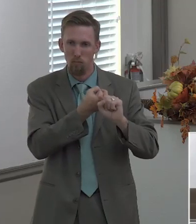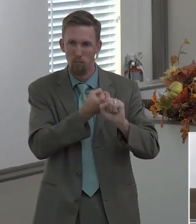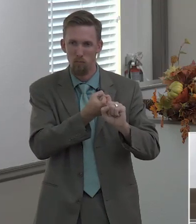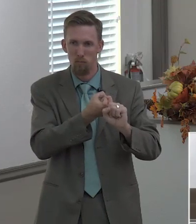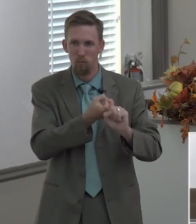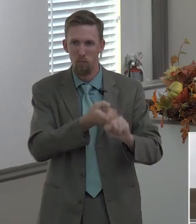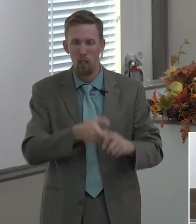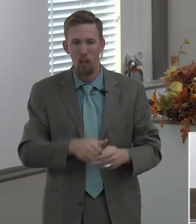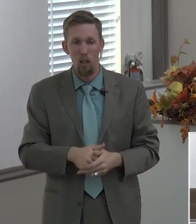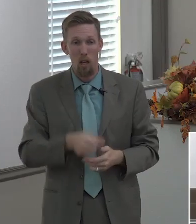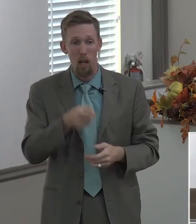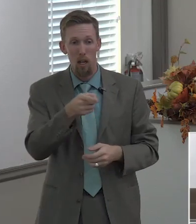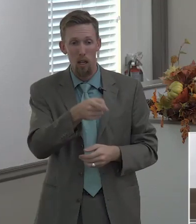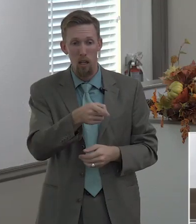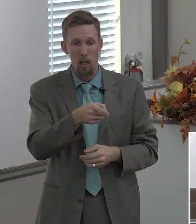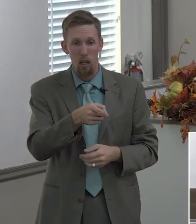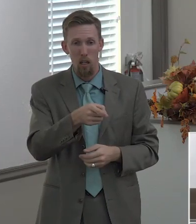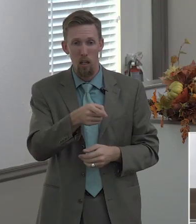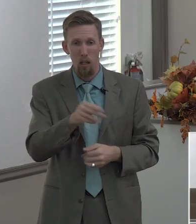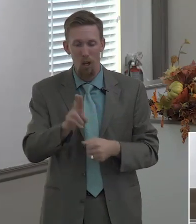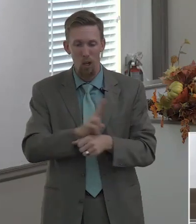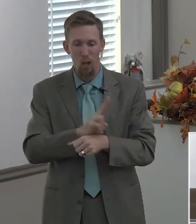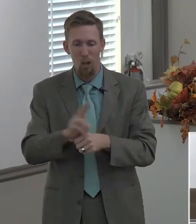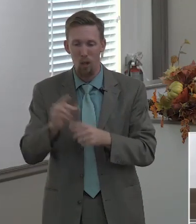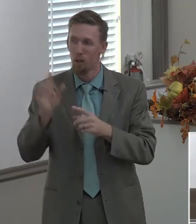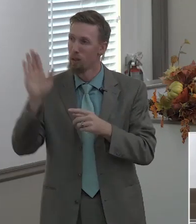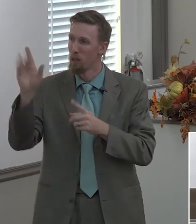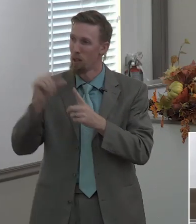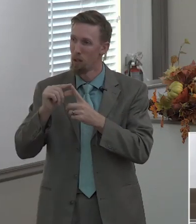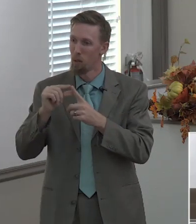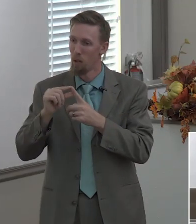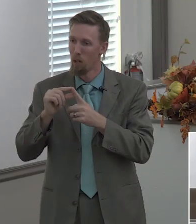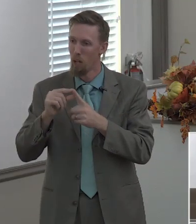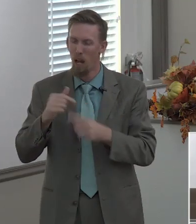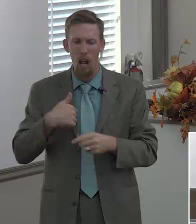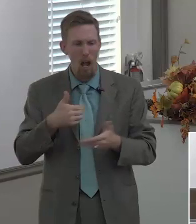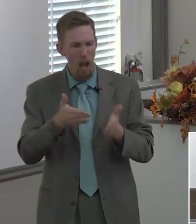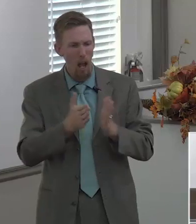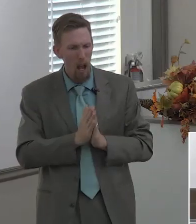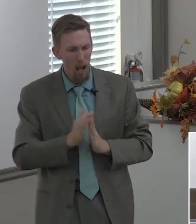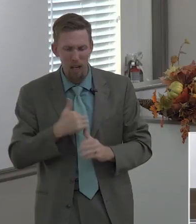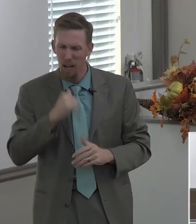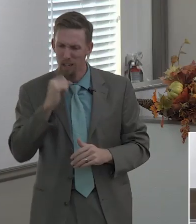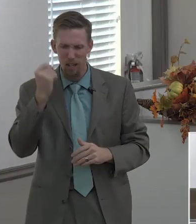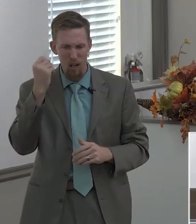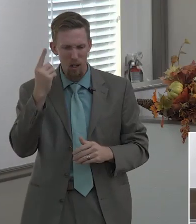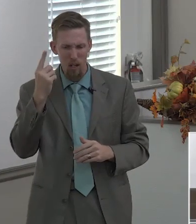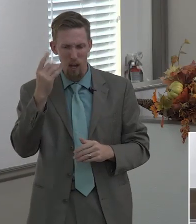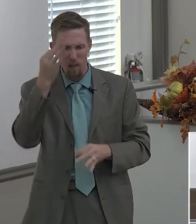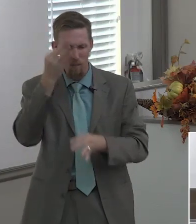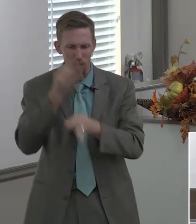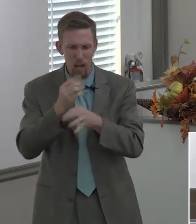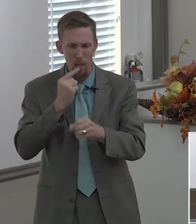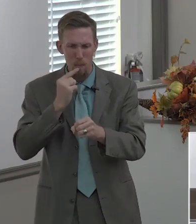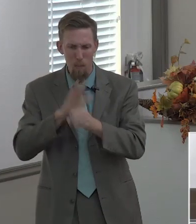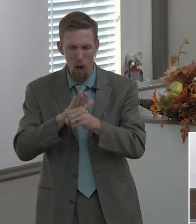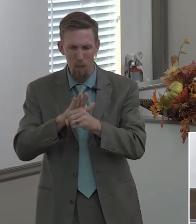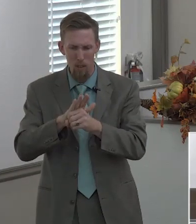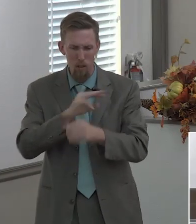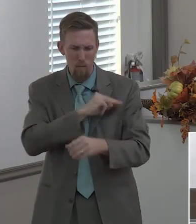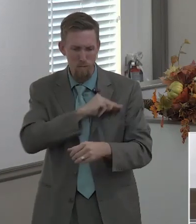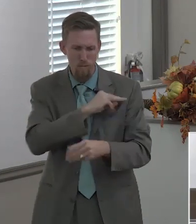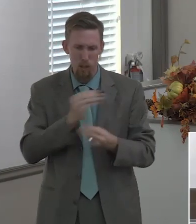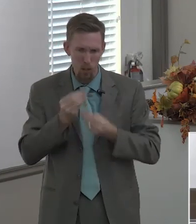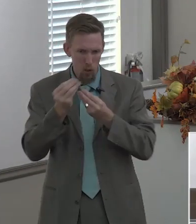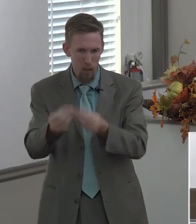and i can tell you that he took the word of god because i asked him i i didn't understand about faith promise missions